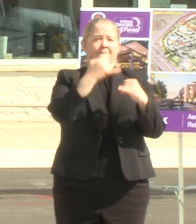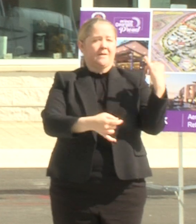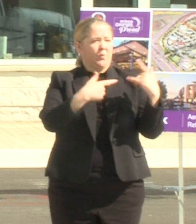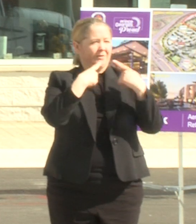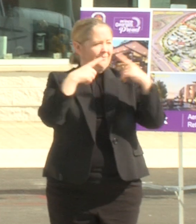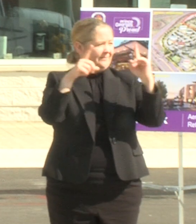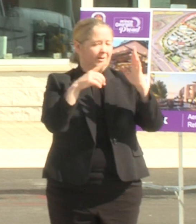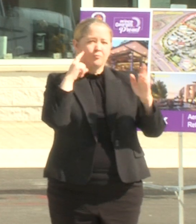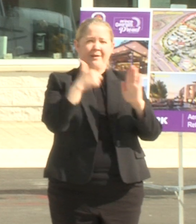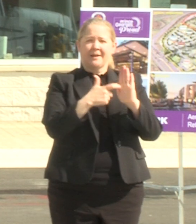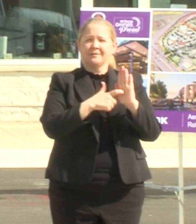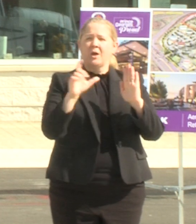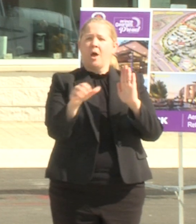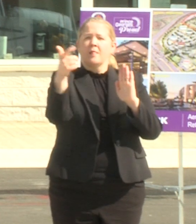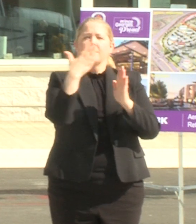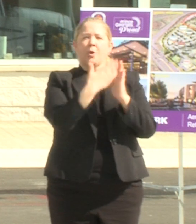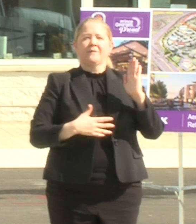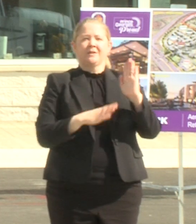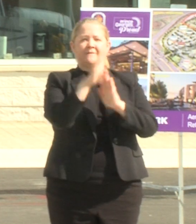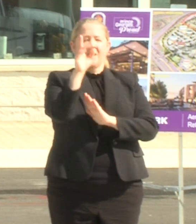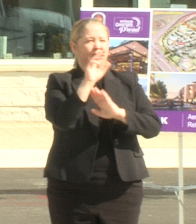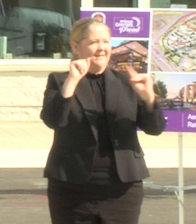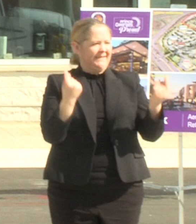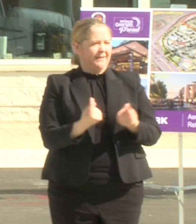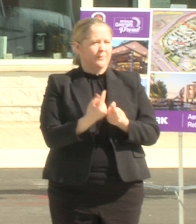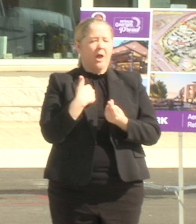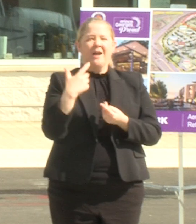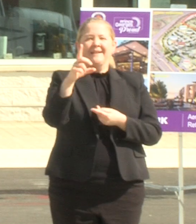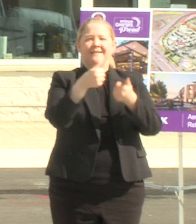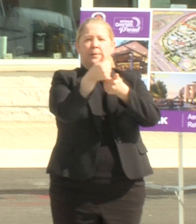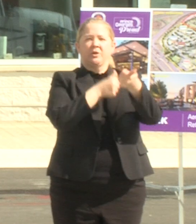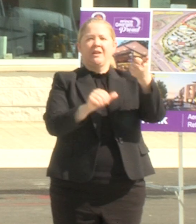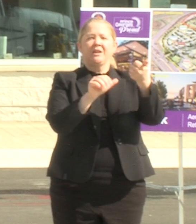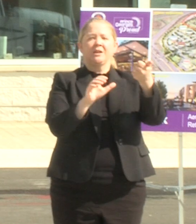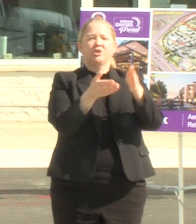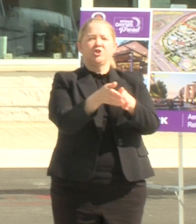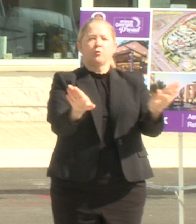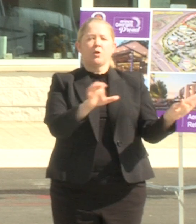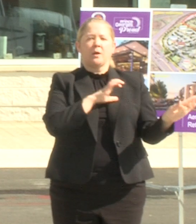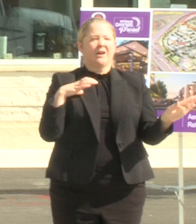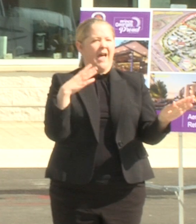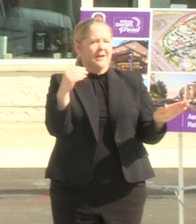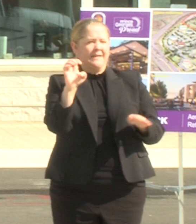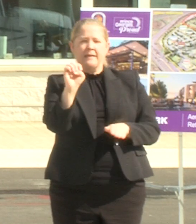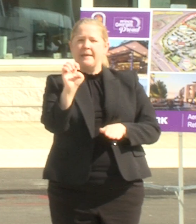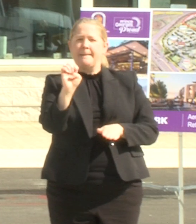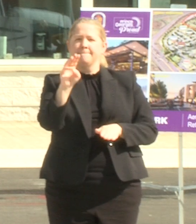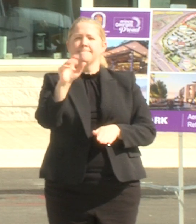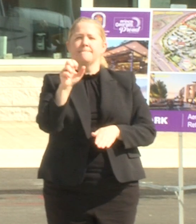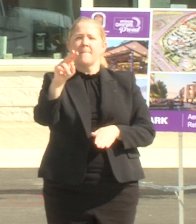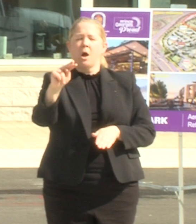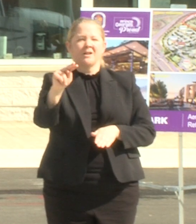other members of our development team amina capers who are development who's our deputy general counsel and iman smallwood the newest member